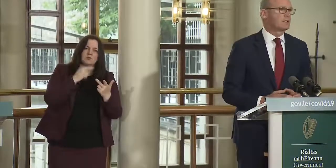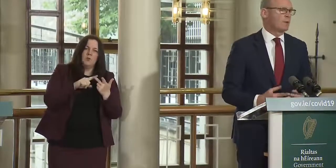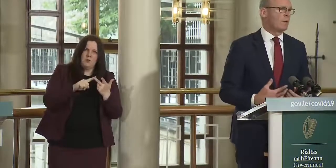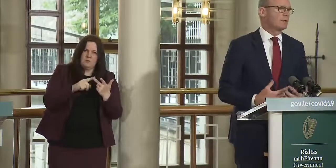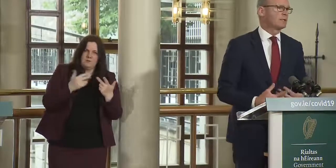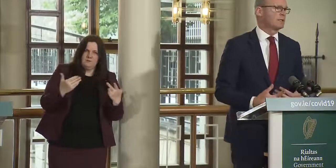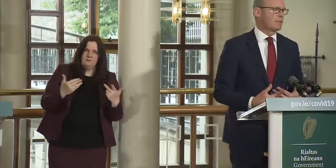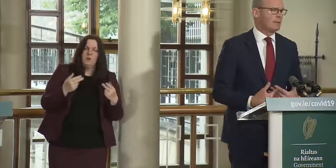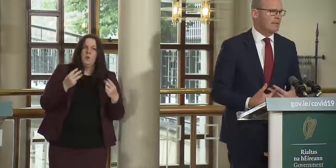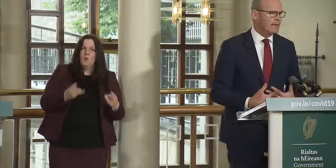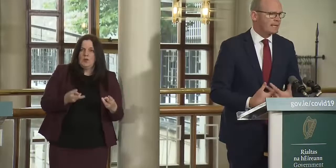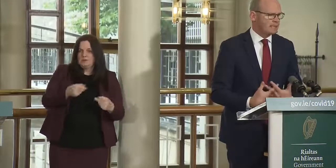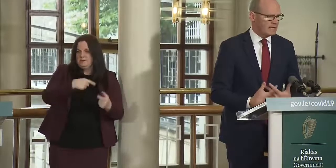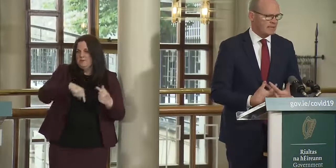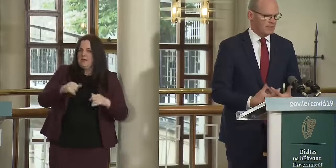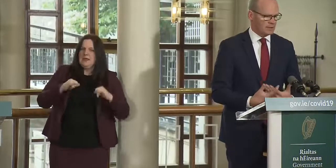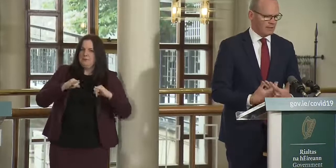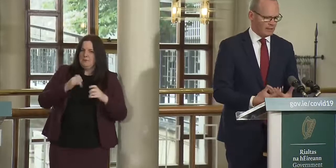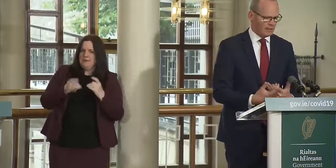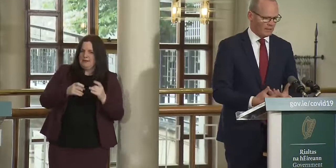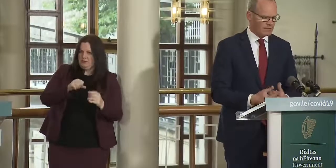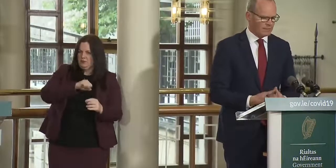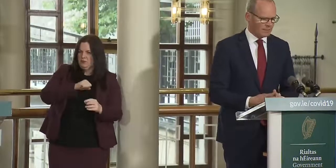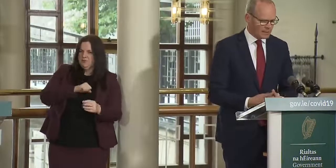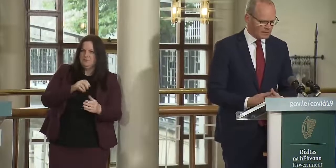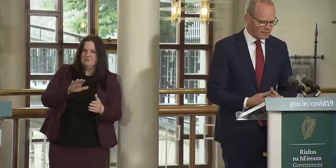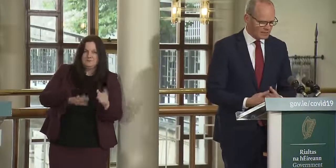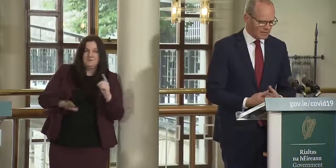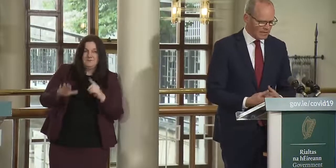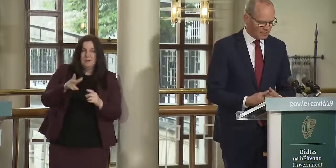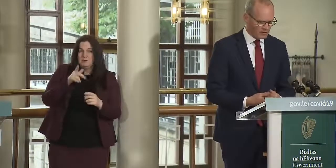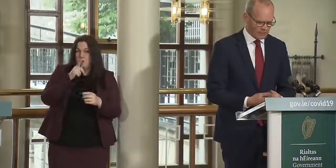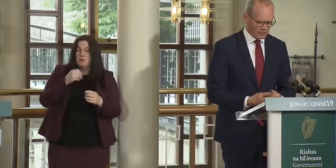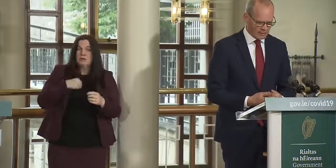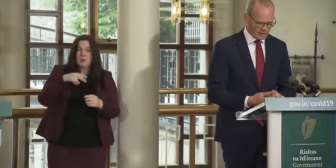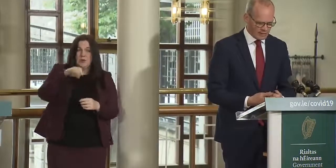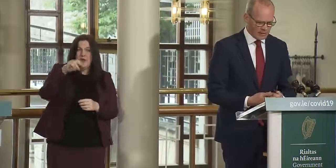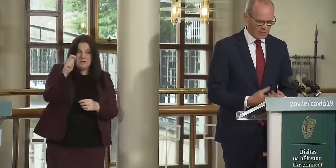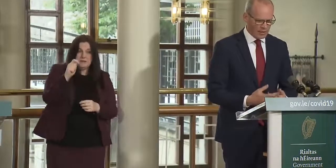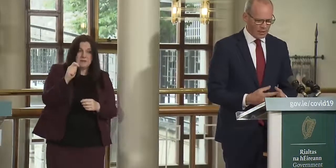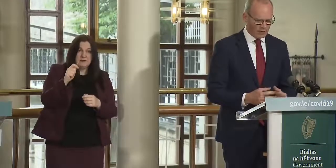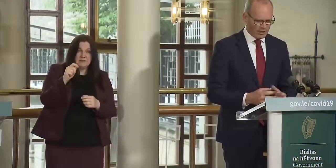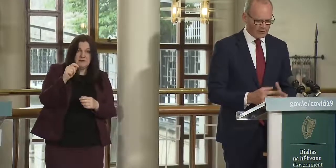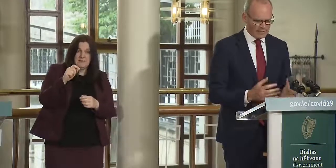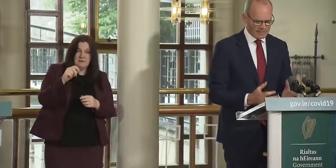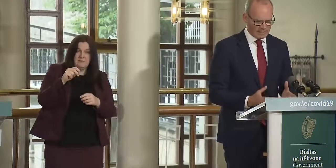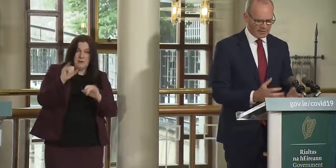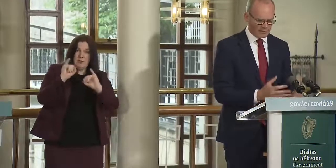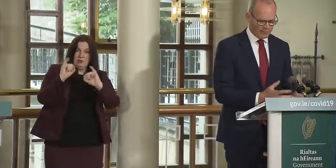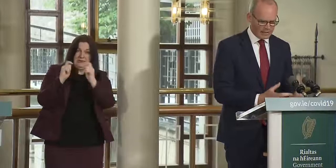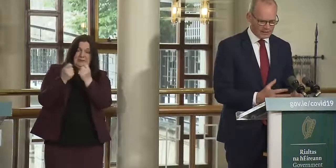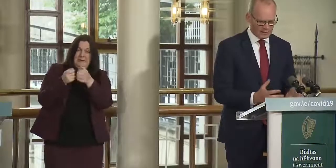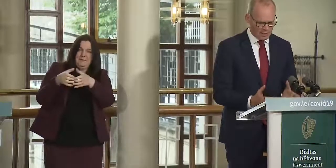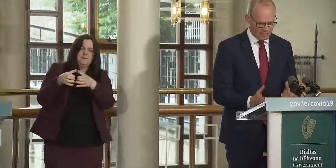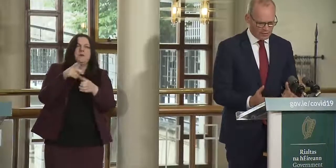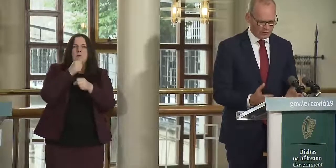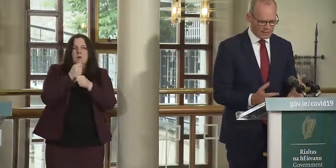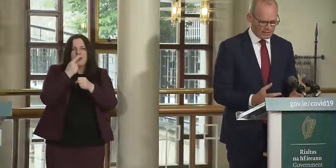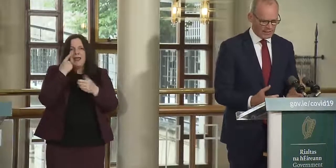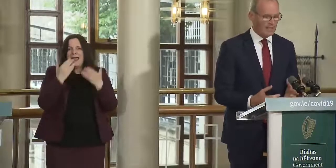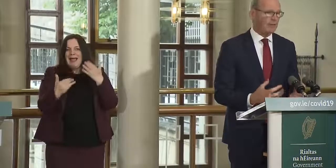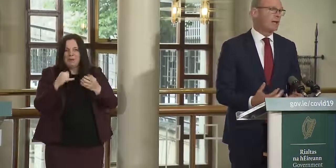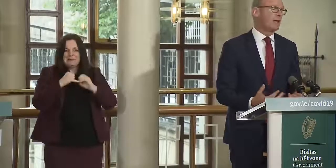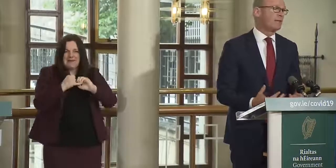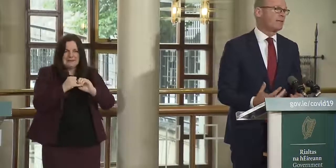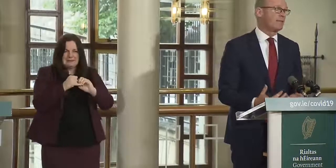i think is we want to be able to make an assessment and we'll be obviously speaking to an effort in relation to this around the testing and surveillance and contact